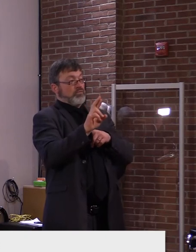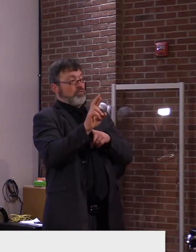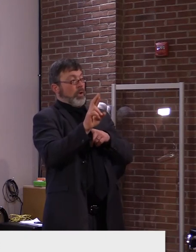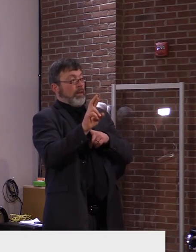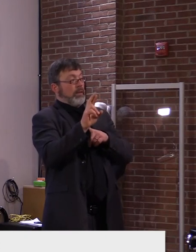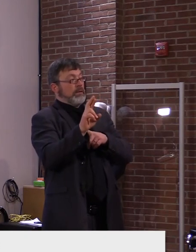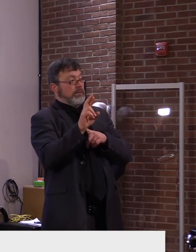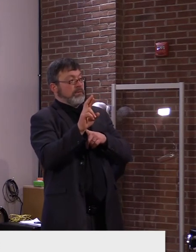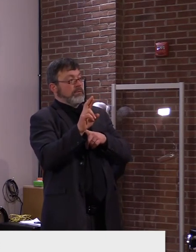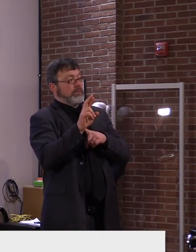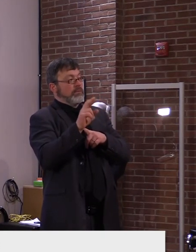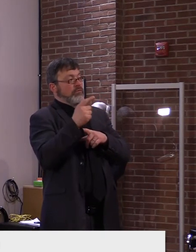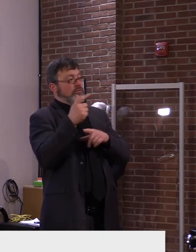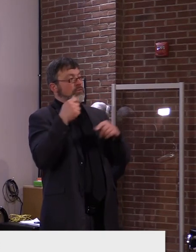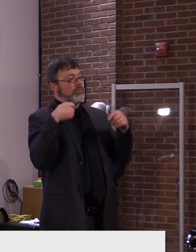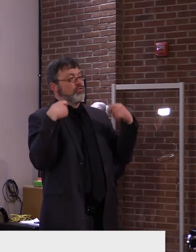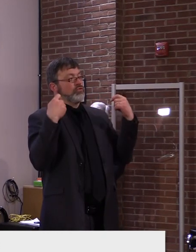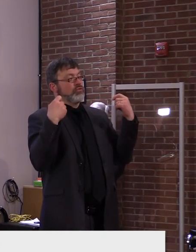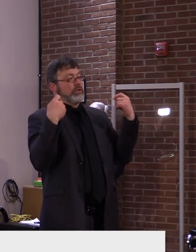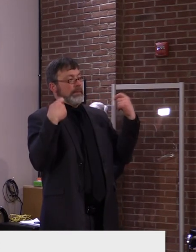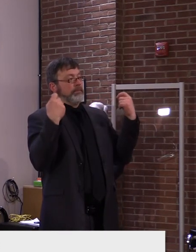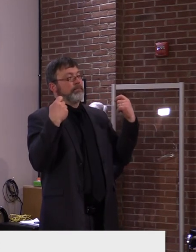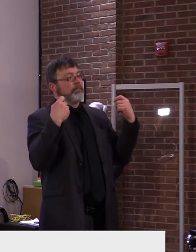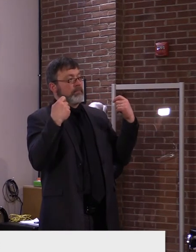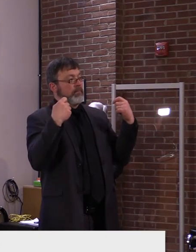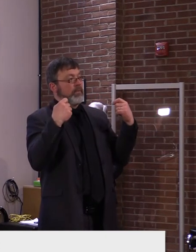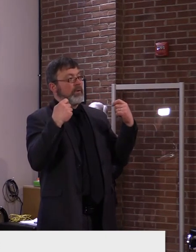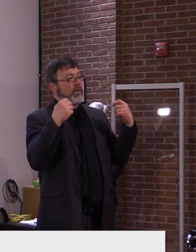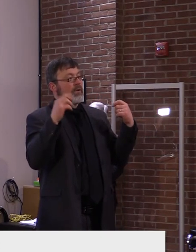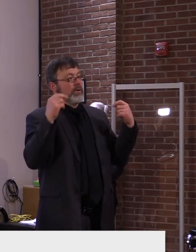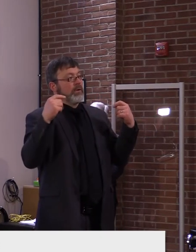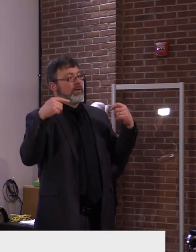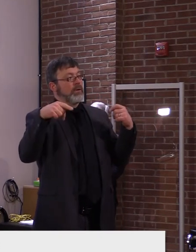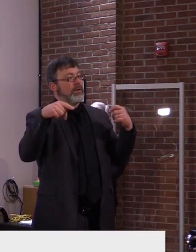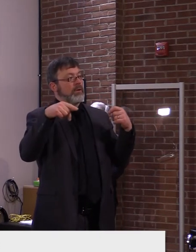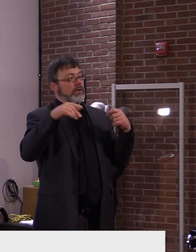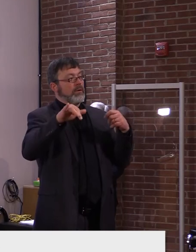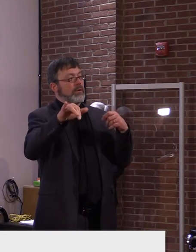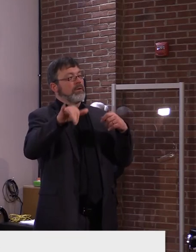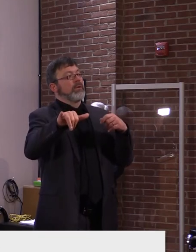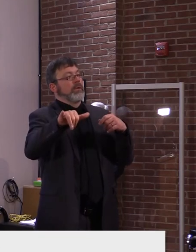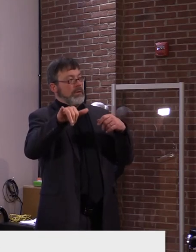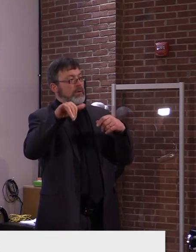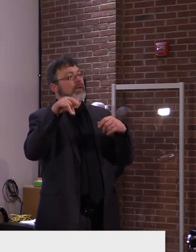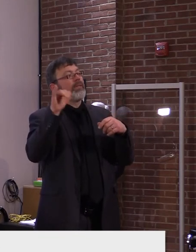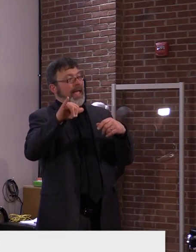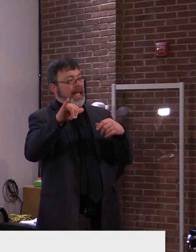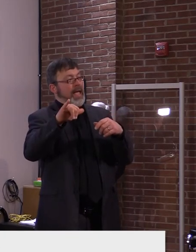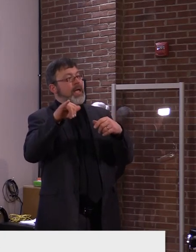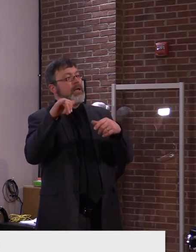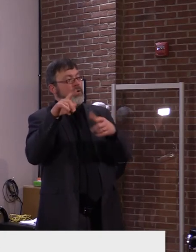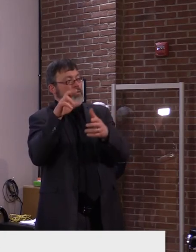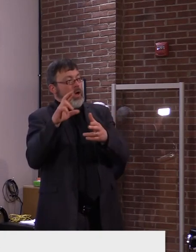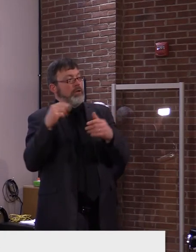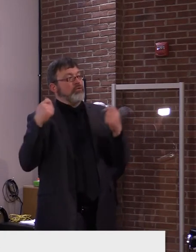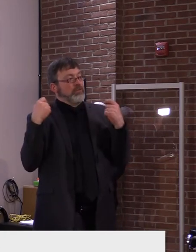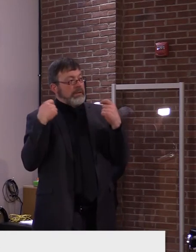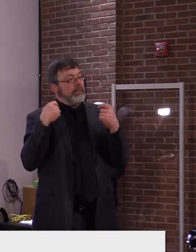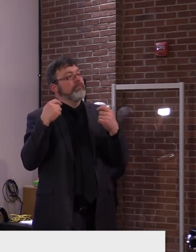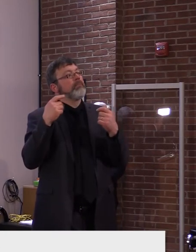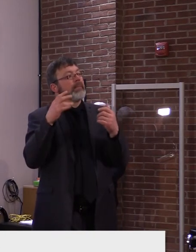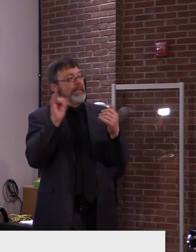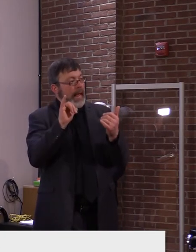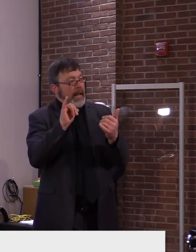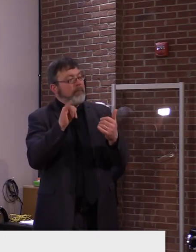it all ended, uh, fine. And from our perspective, um, and this one, uh, that I know of now, whether there's been others,